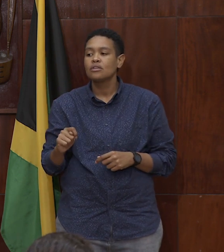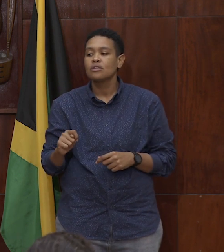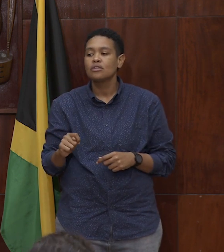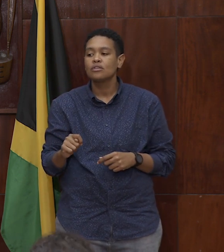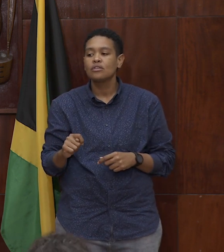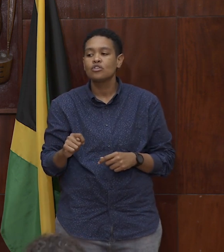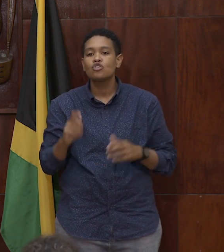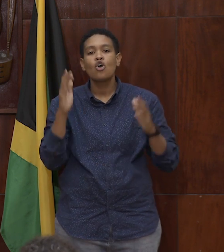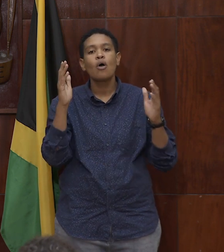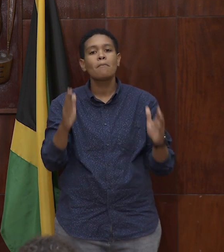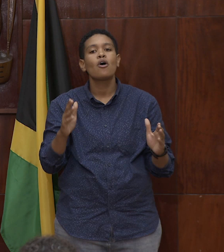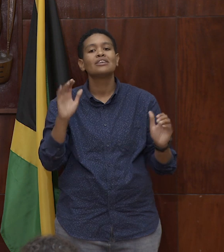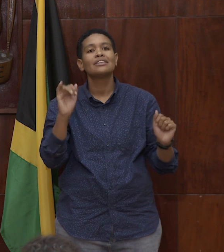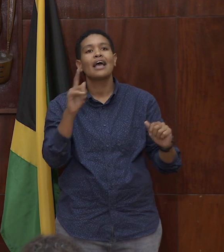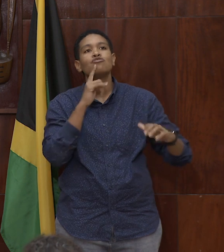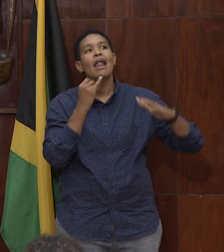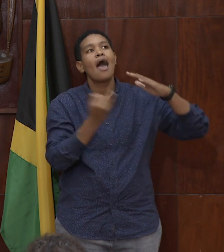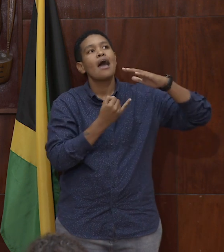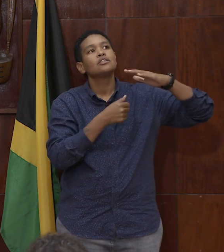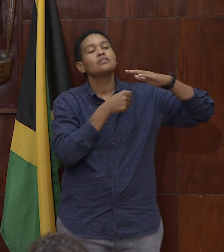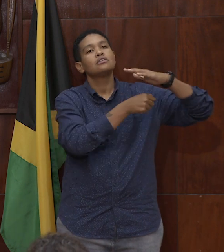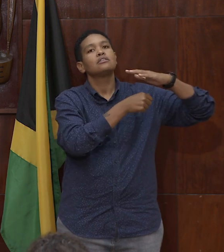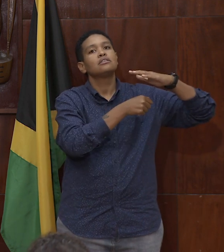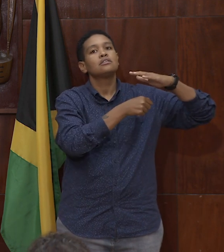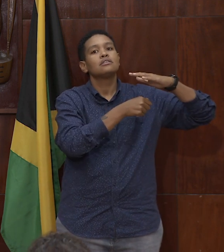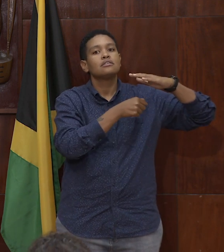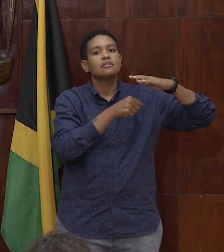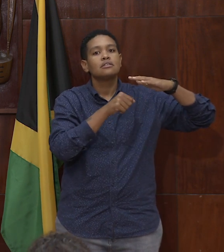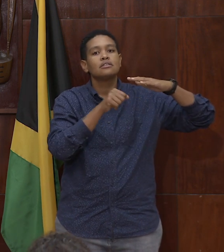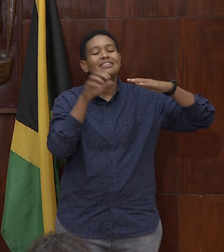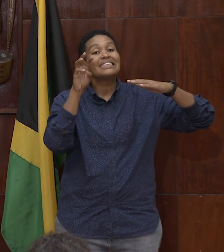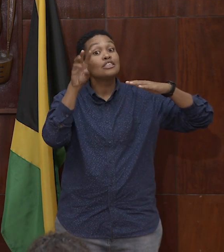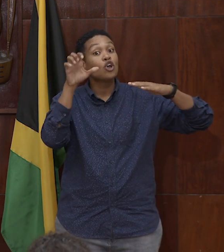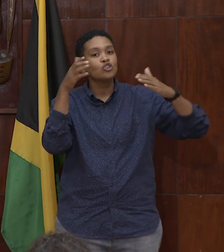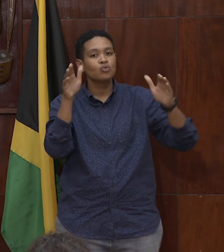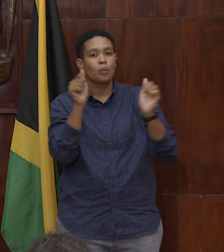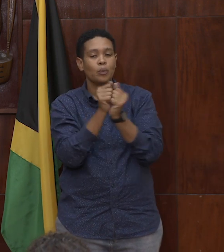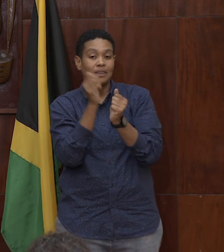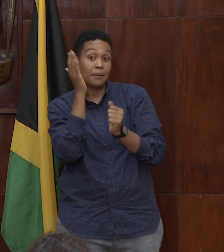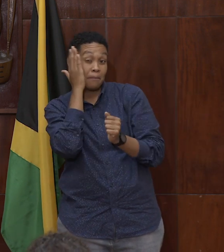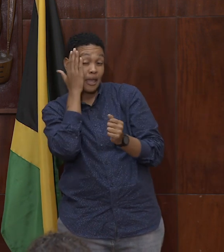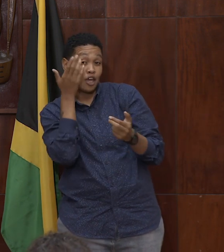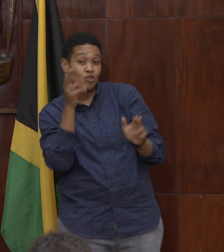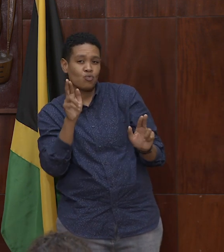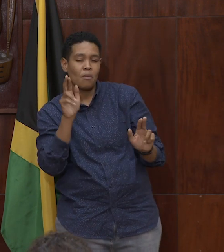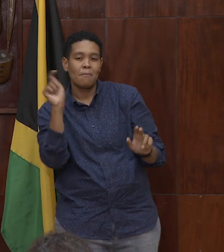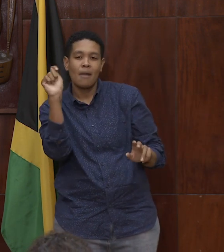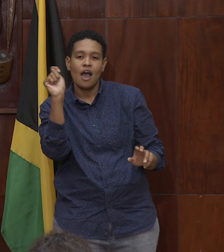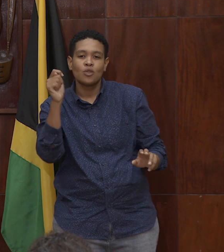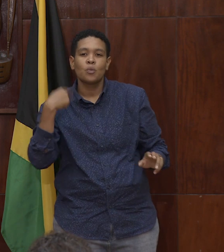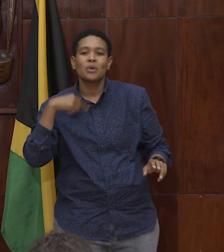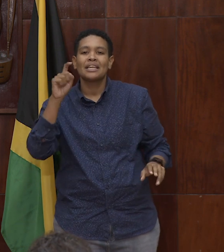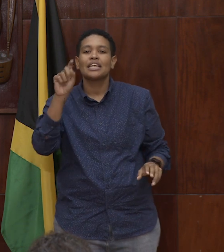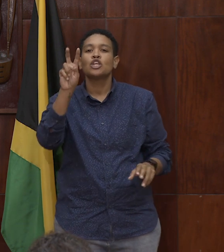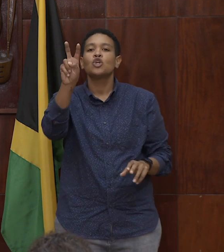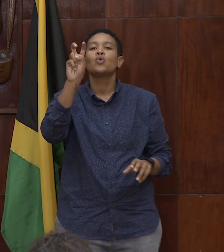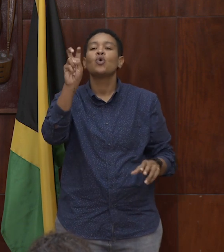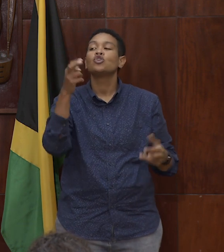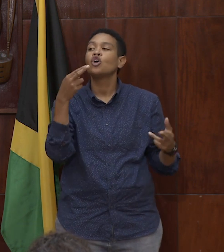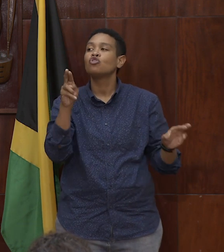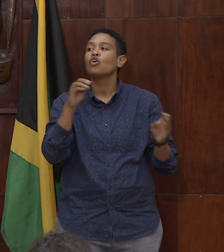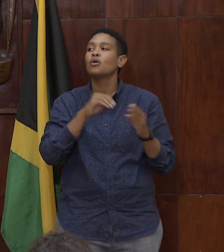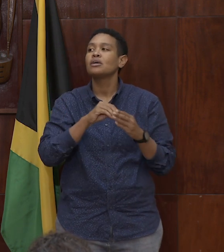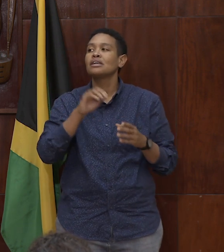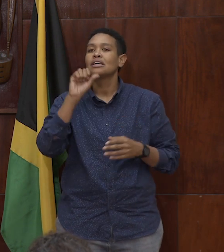relatively isolated or isolated. So we need 200 such rooms